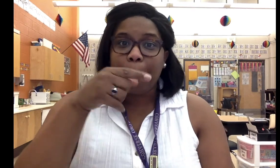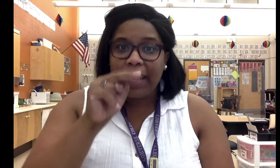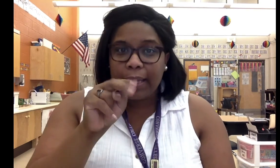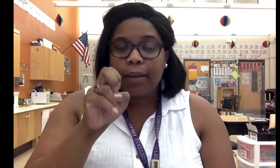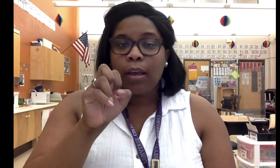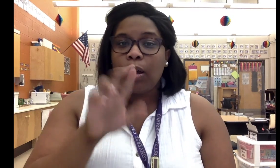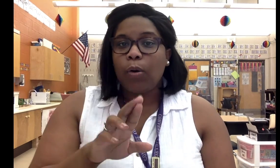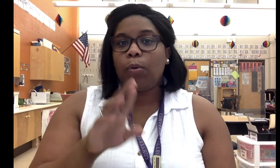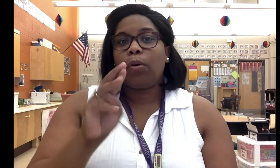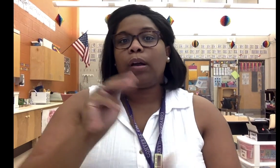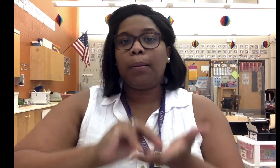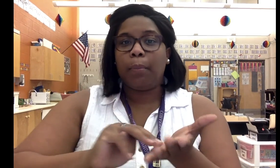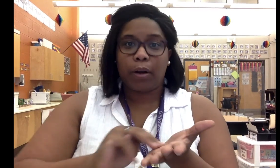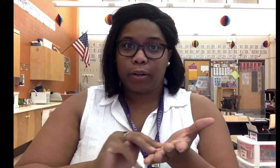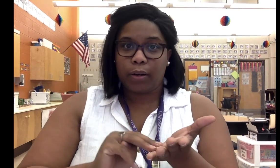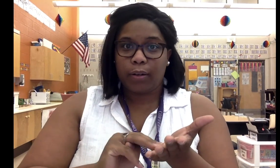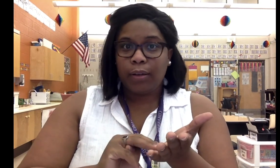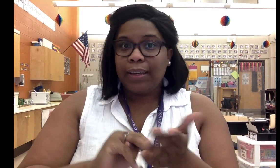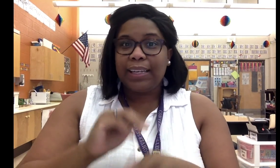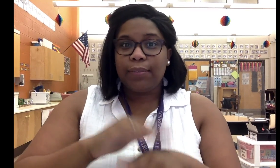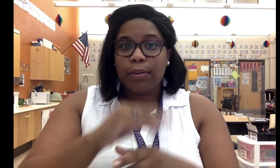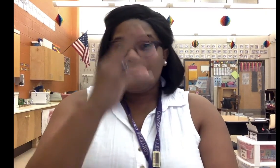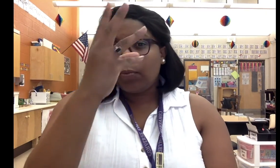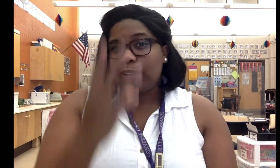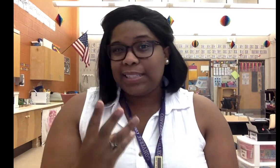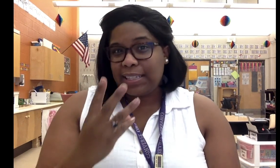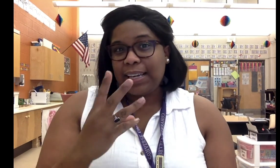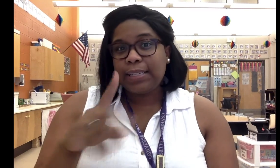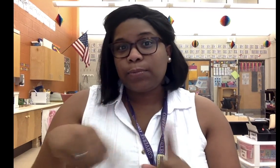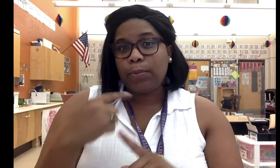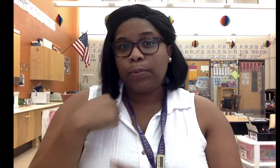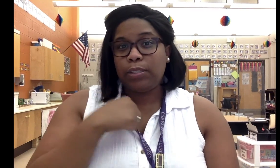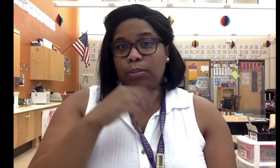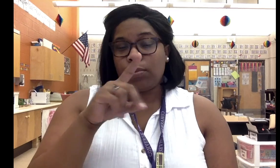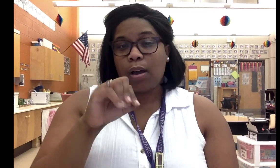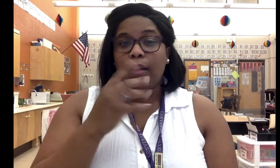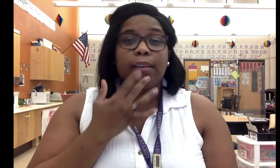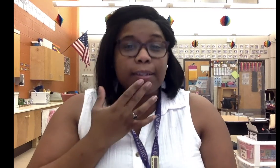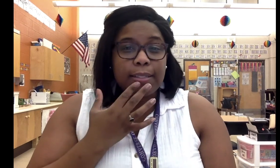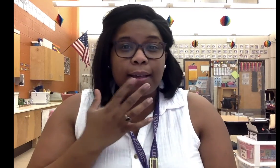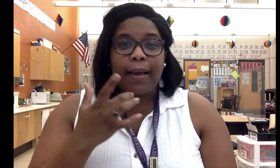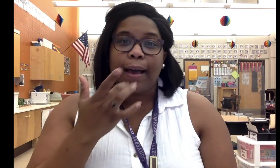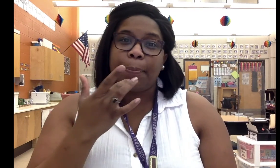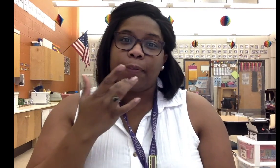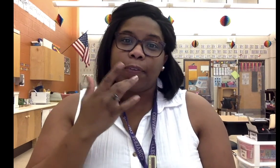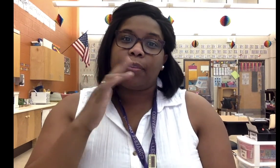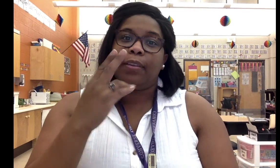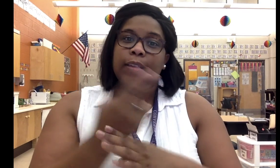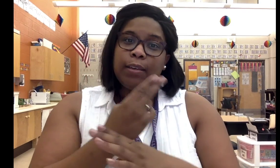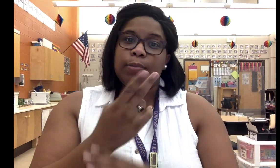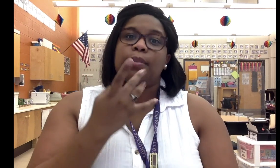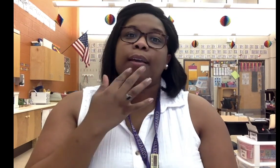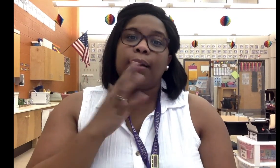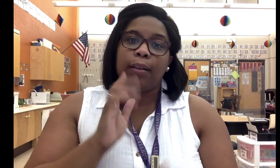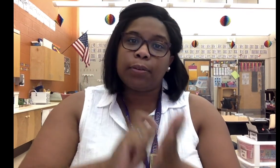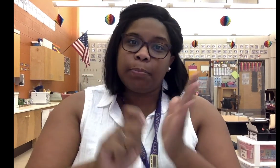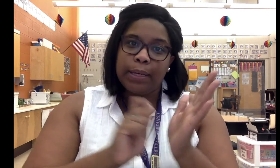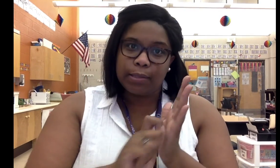pen or a marker. Even on Wednesdays when we do colors, I prefer that they use colored pencils.